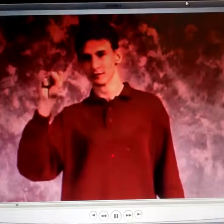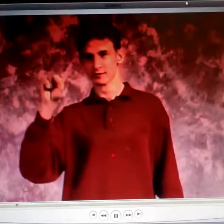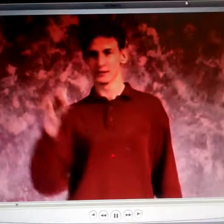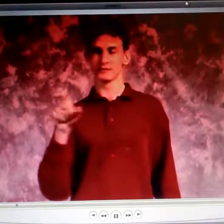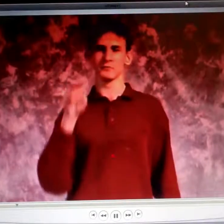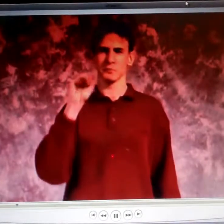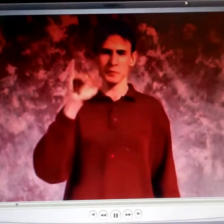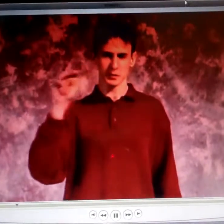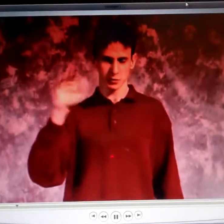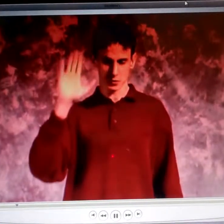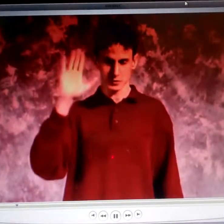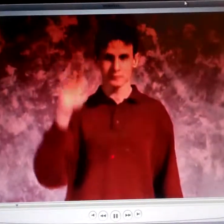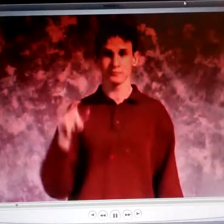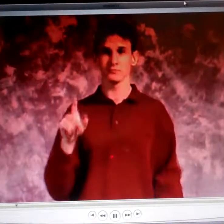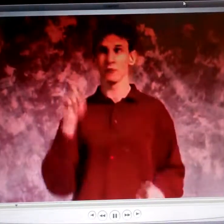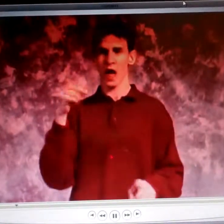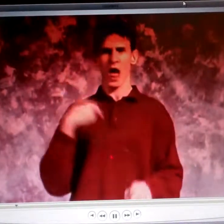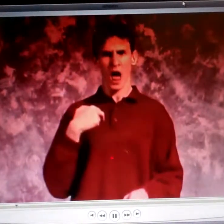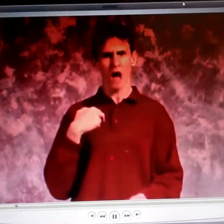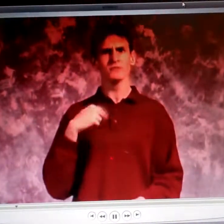After Chicago we went to Minneapolis, Minnesota.